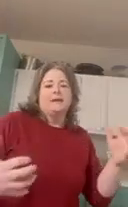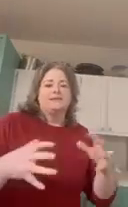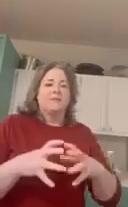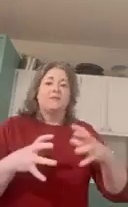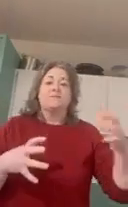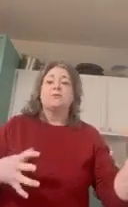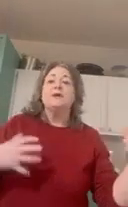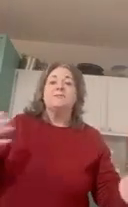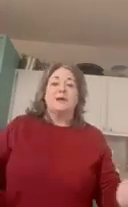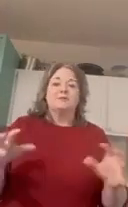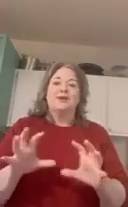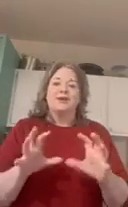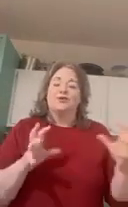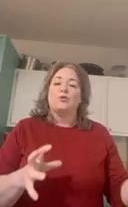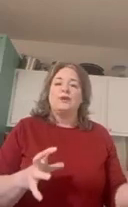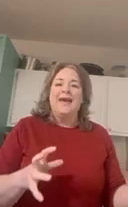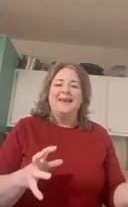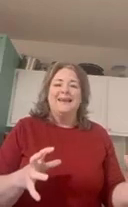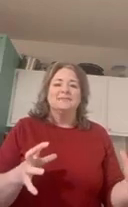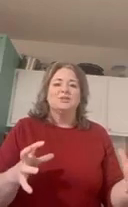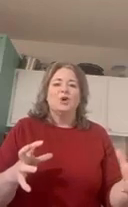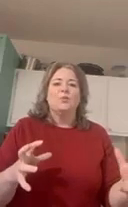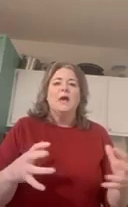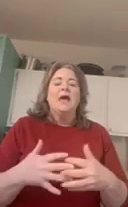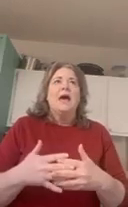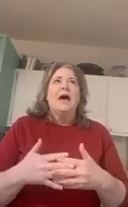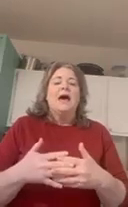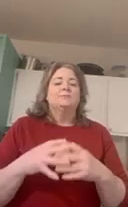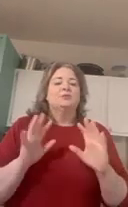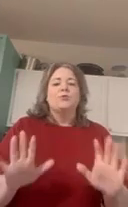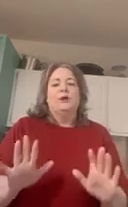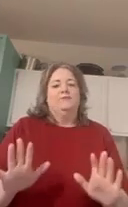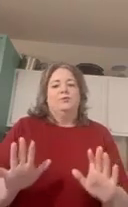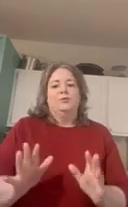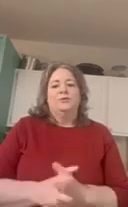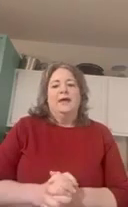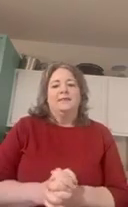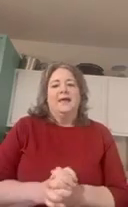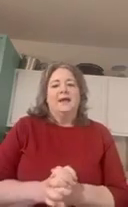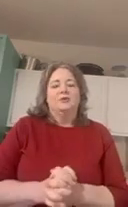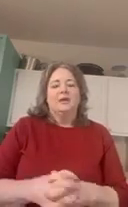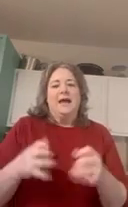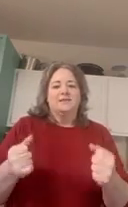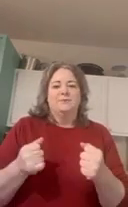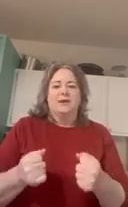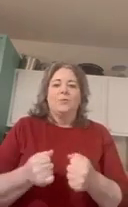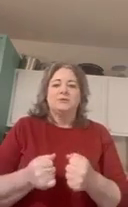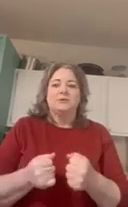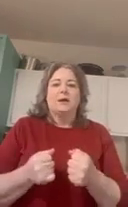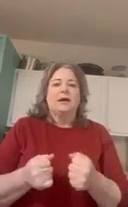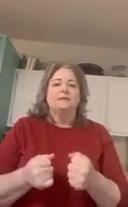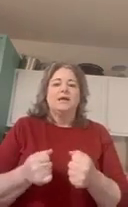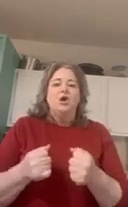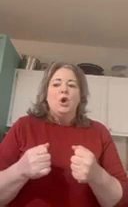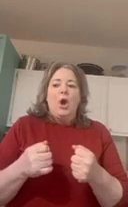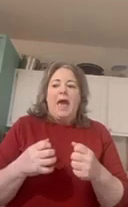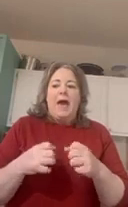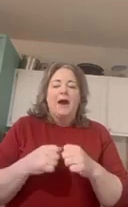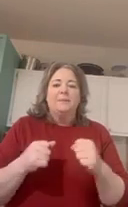next step for that freedom that i was looking to create and so i'm so grateful that that coach asked me that question because up